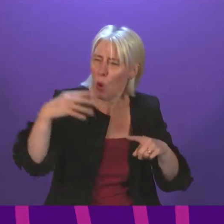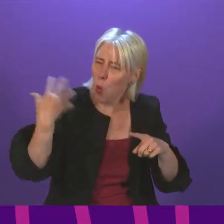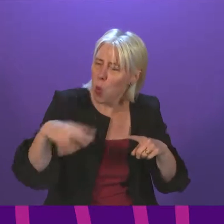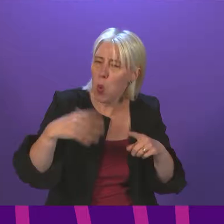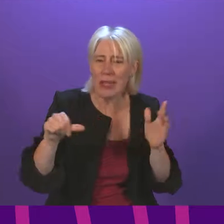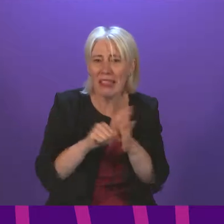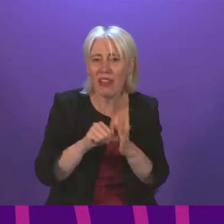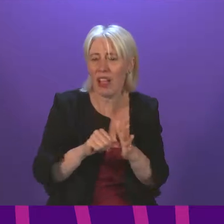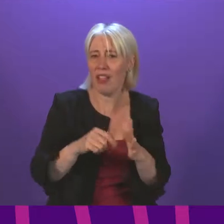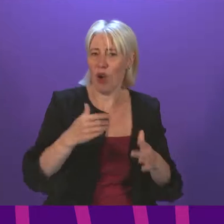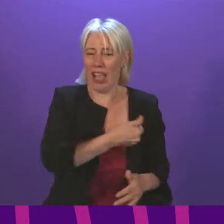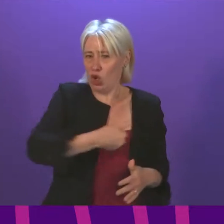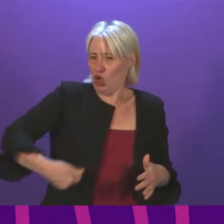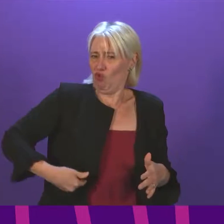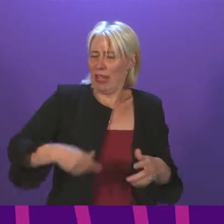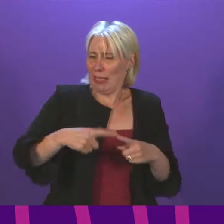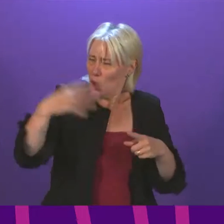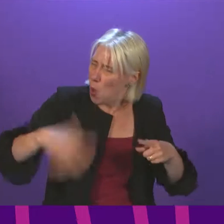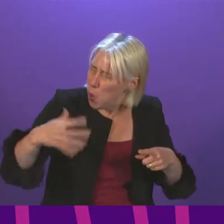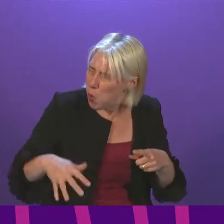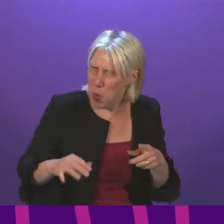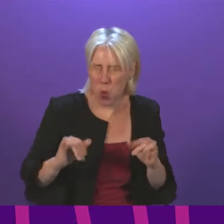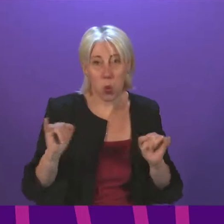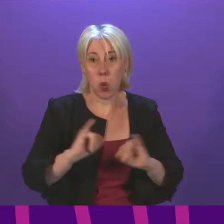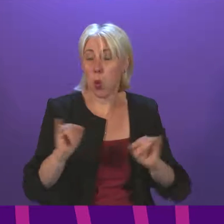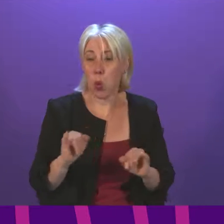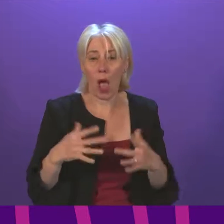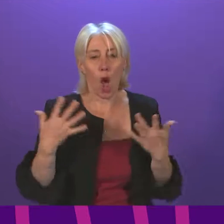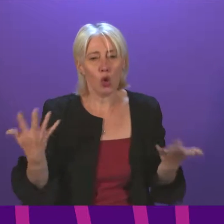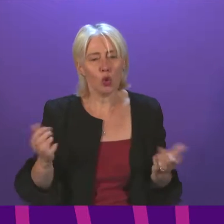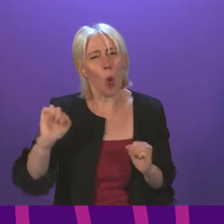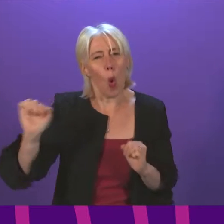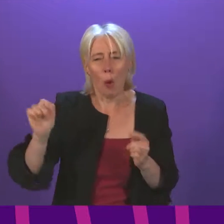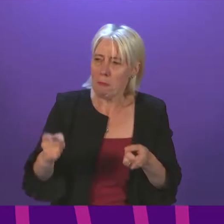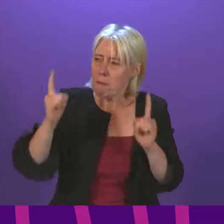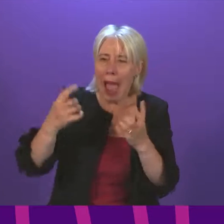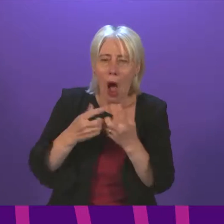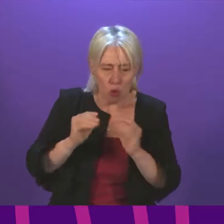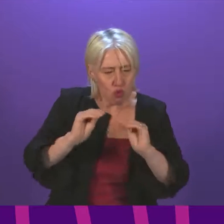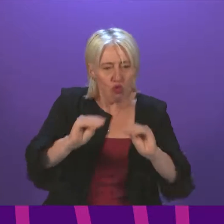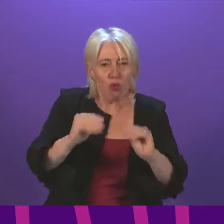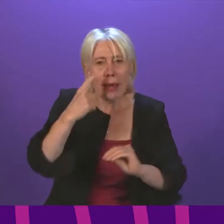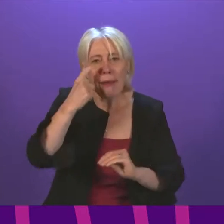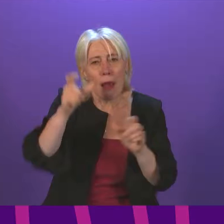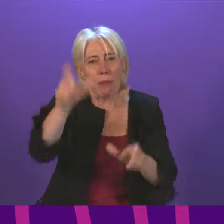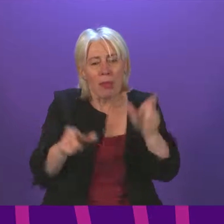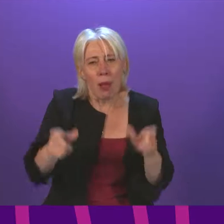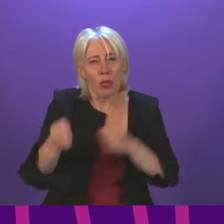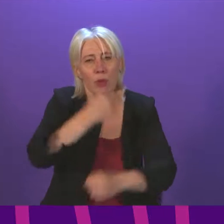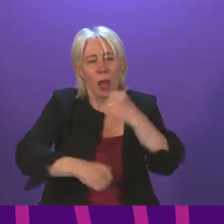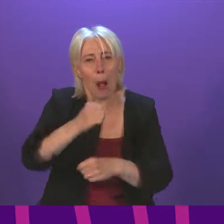are eye-watering for young drivers. Can I ask if he is looking at ways of training young people to enable them to become